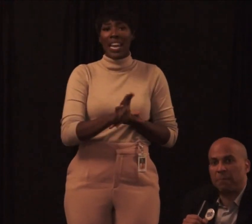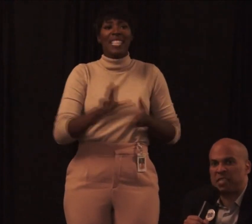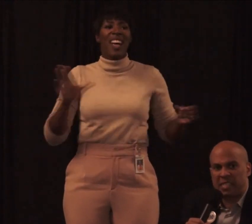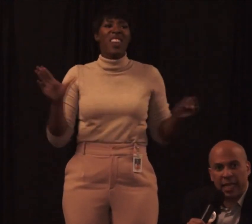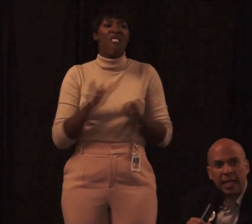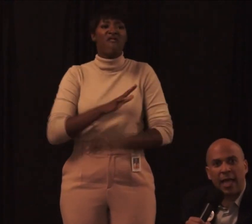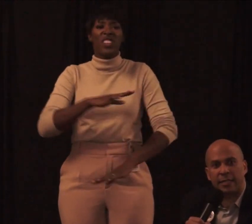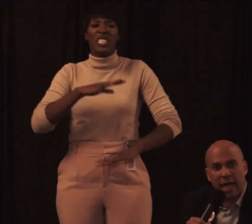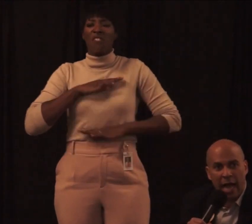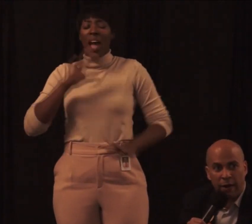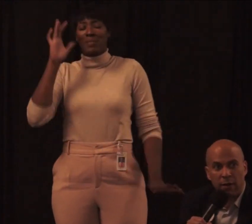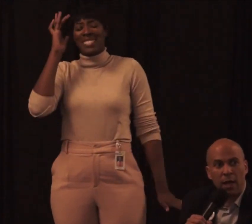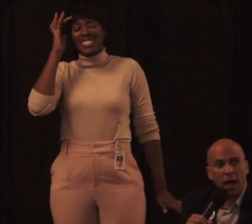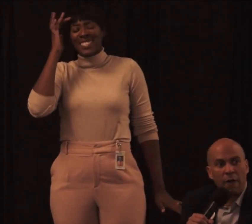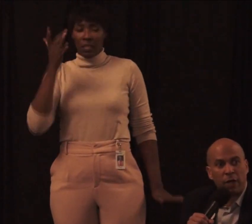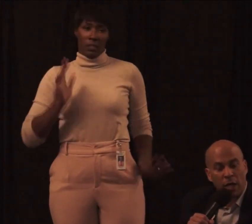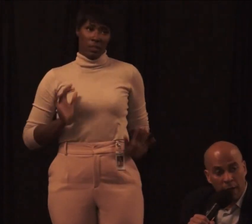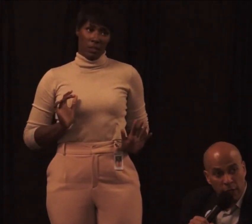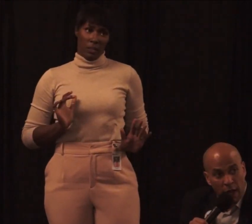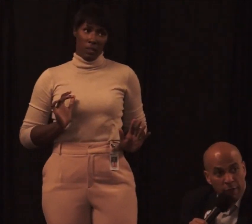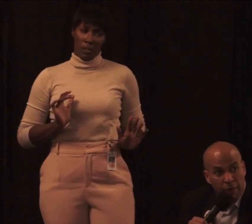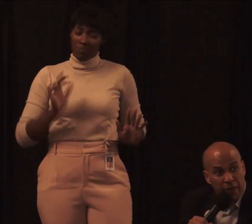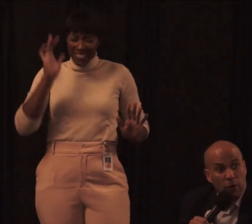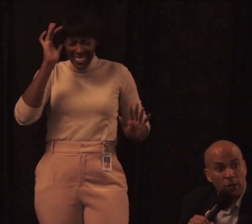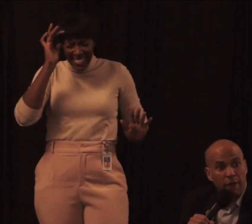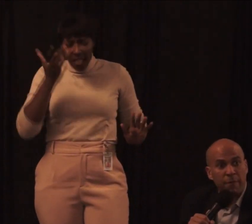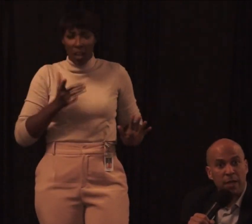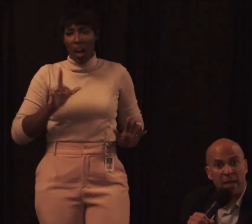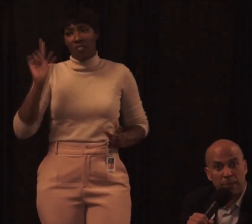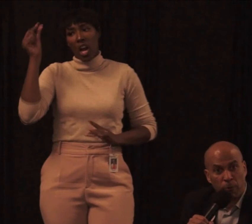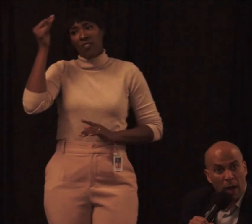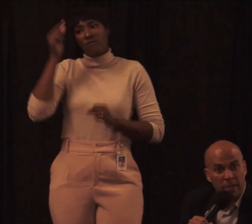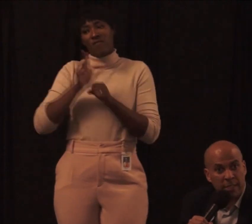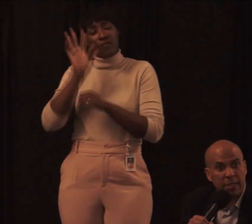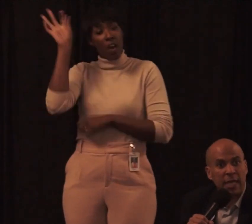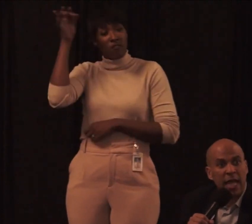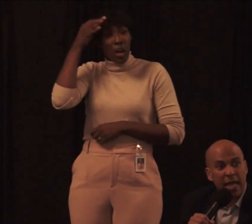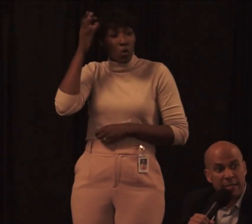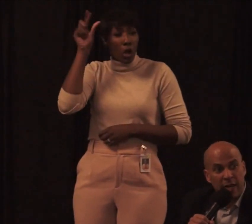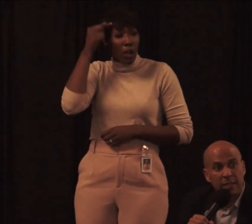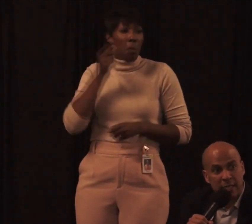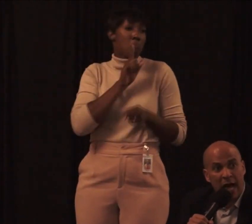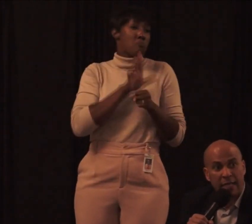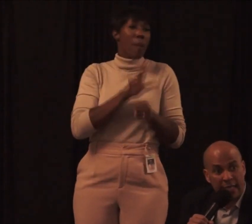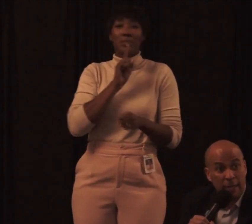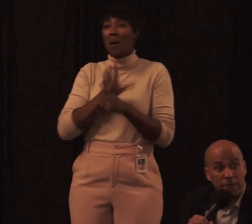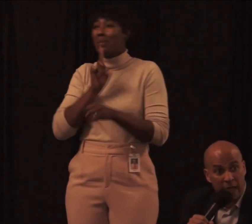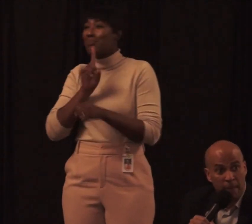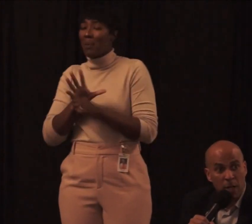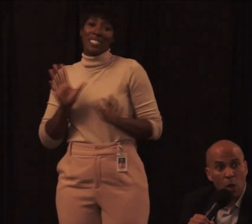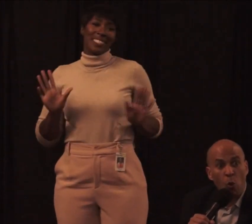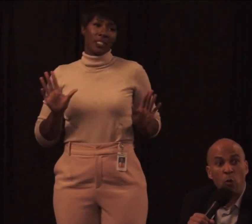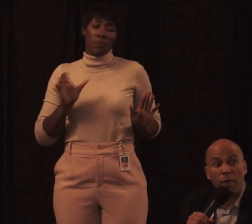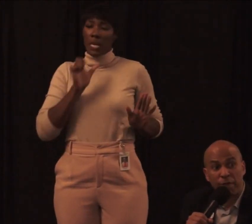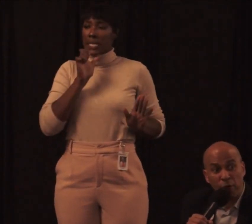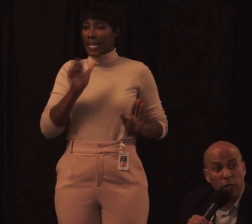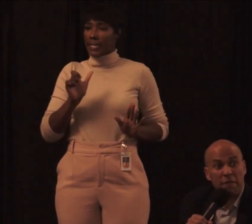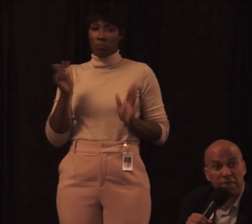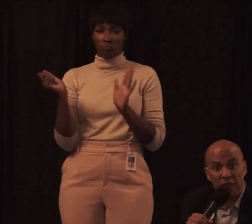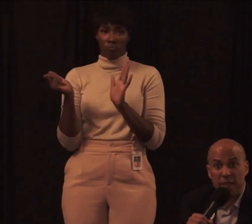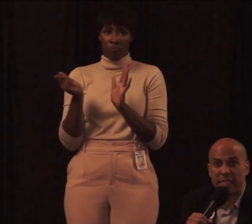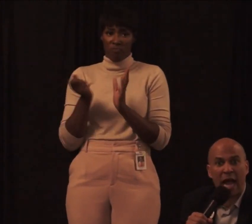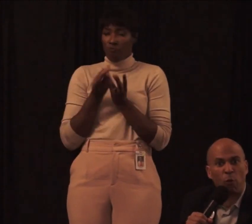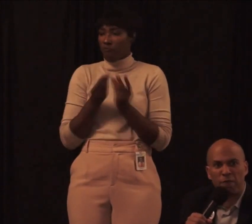enough. I'm sick and tired of a federal government that makes promises and does not keep them. We will